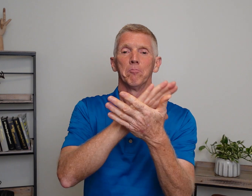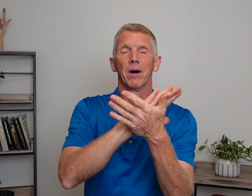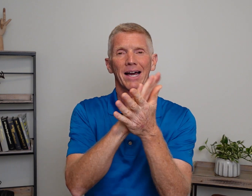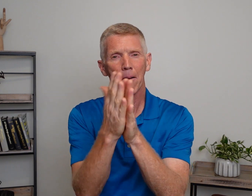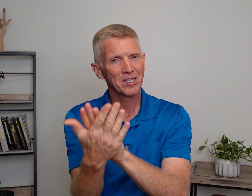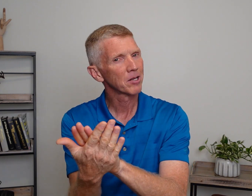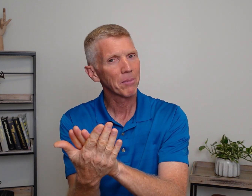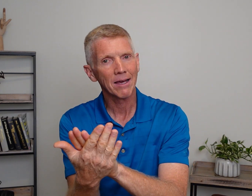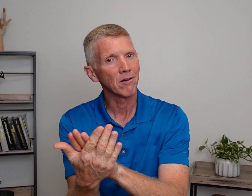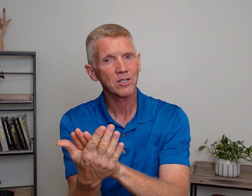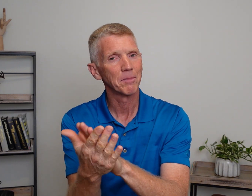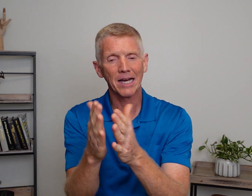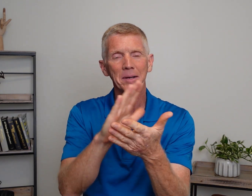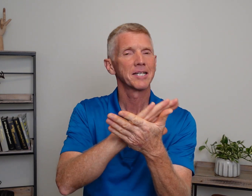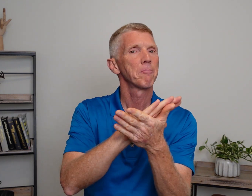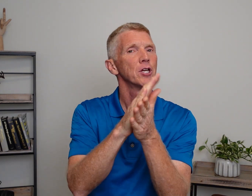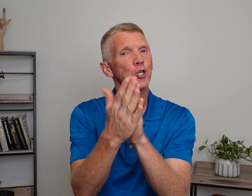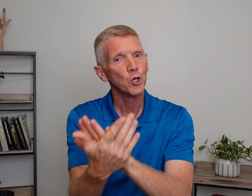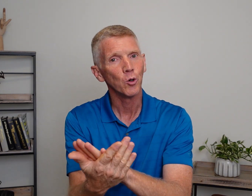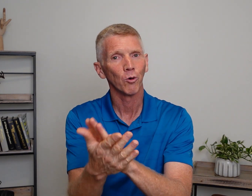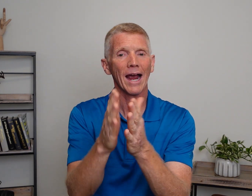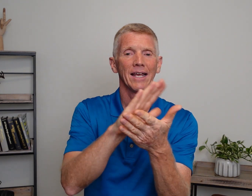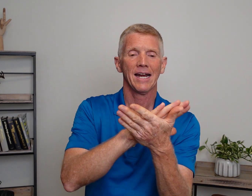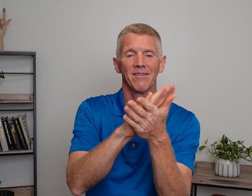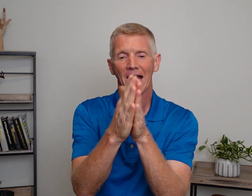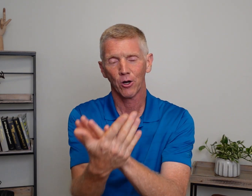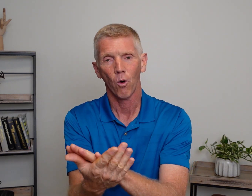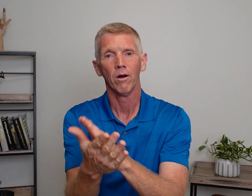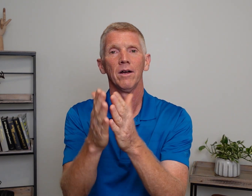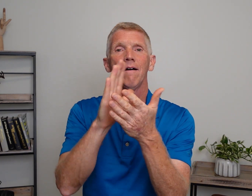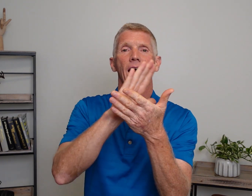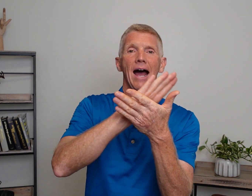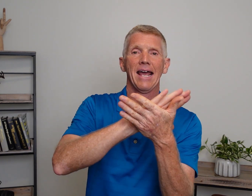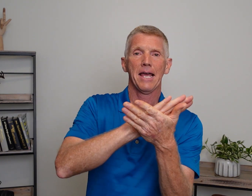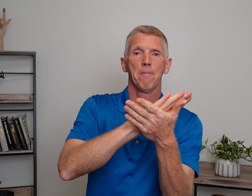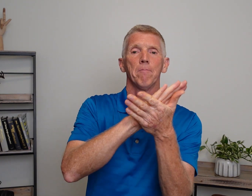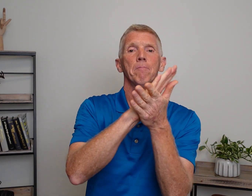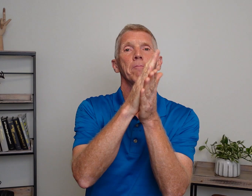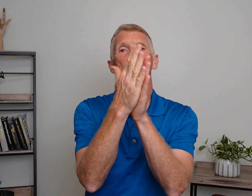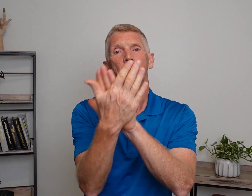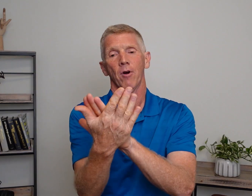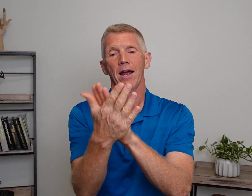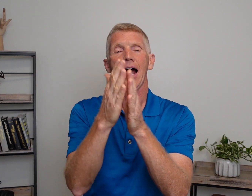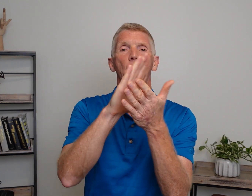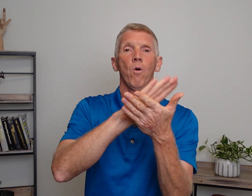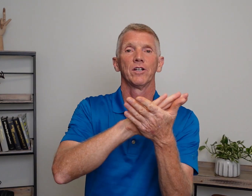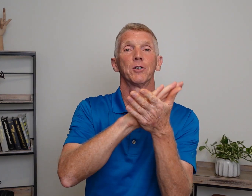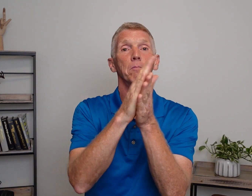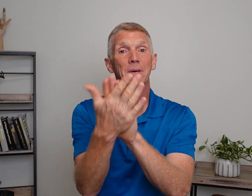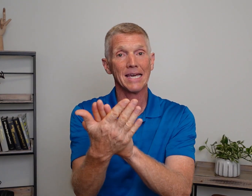Becoming something else. Becoming something new. Right? Hitting that goal. I am. I want to be